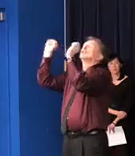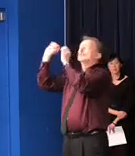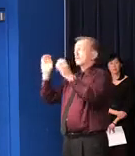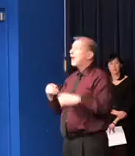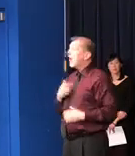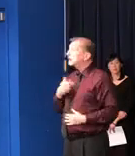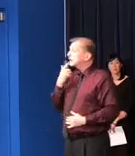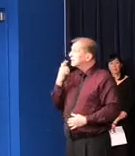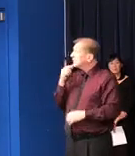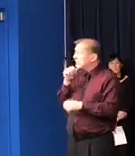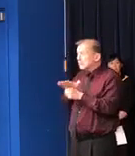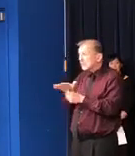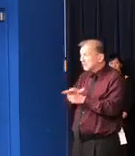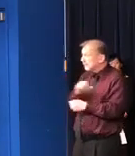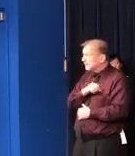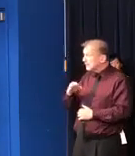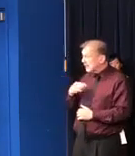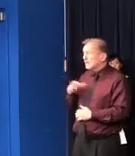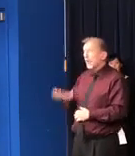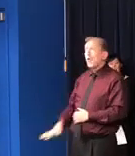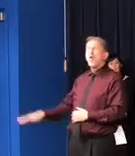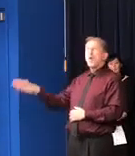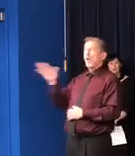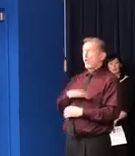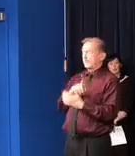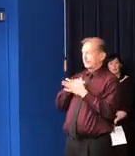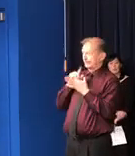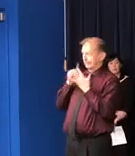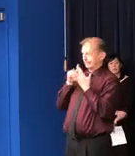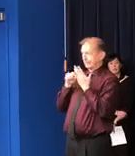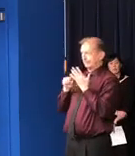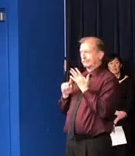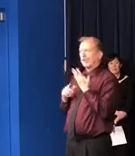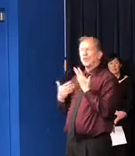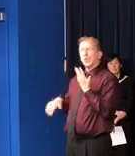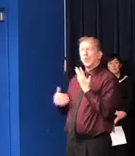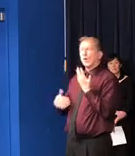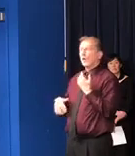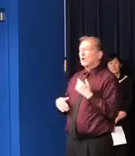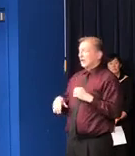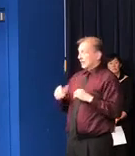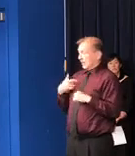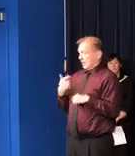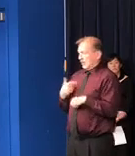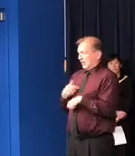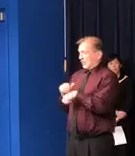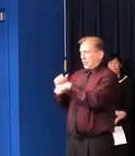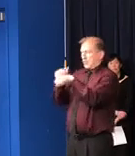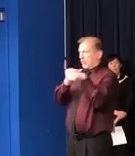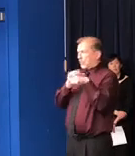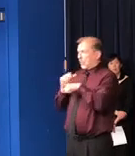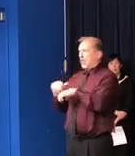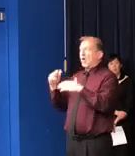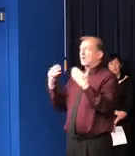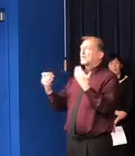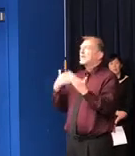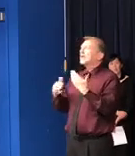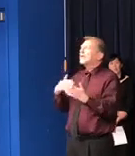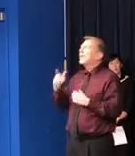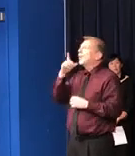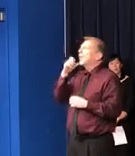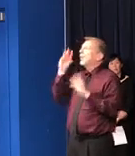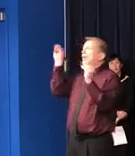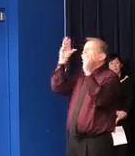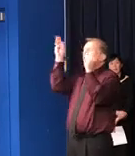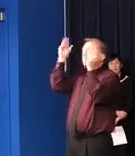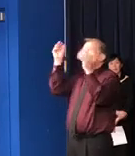of staffing all across the board. That's the, you we've got to call up everybody we can. Medics, for example, who are in